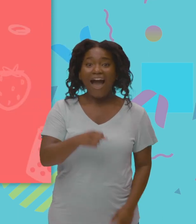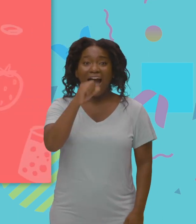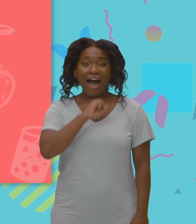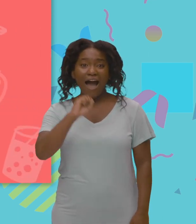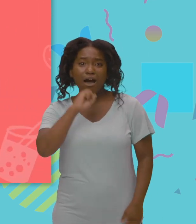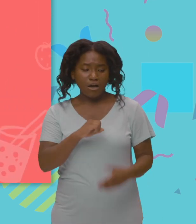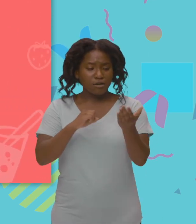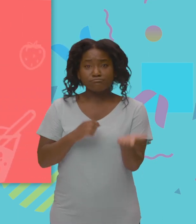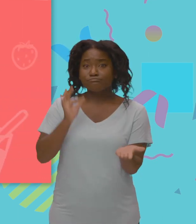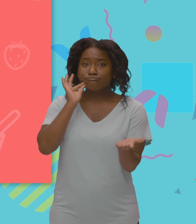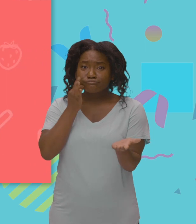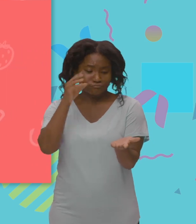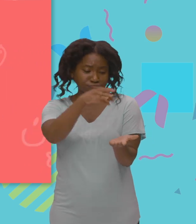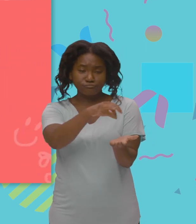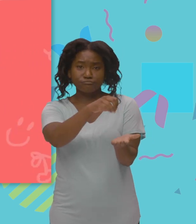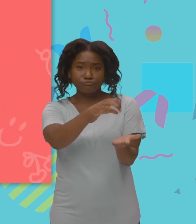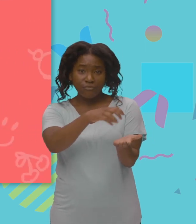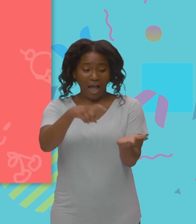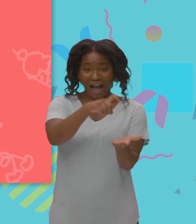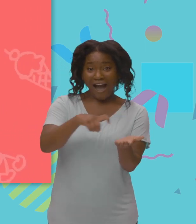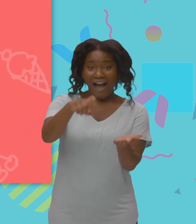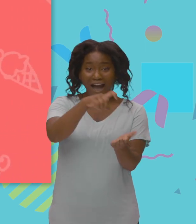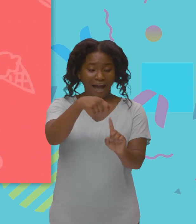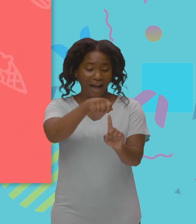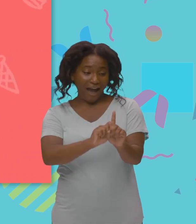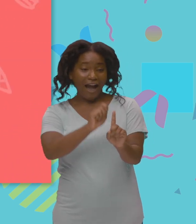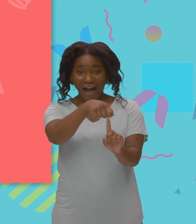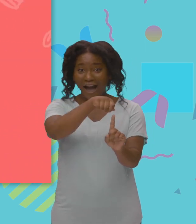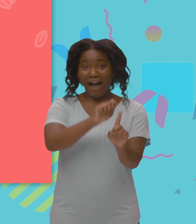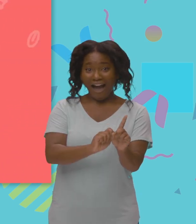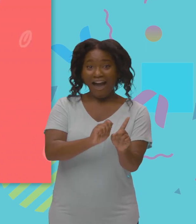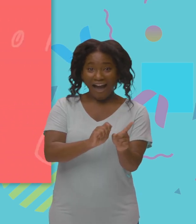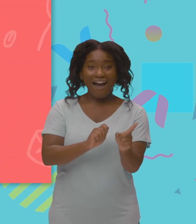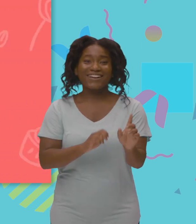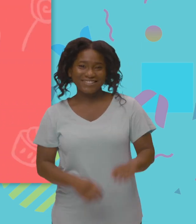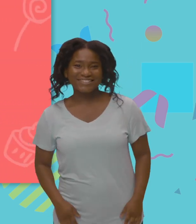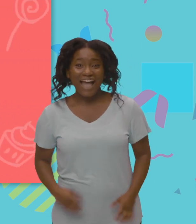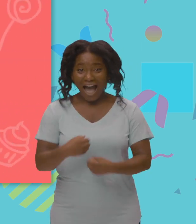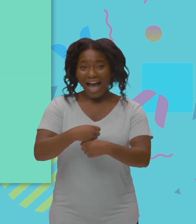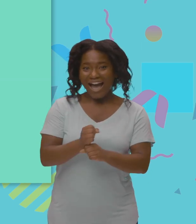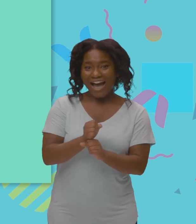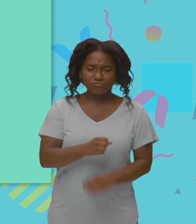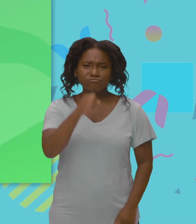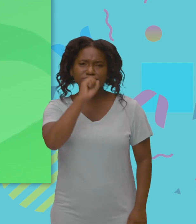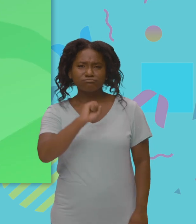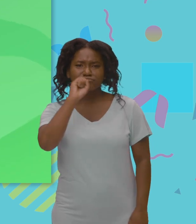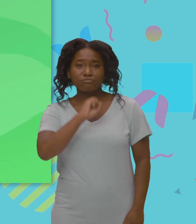some ice cream with strawberries. With whipped cream and bananas please. Let's make some ice cream with